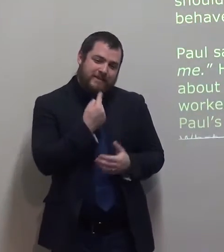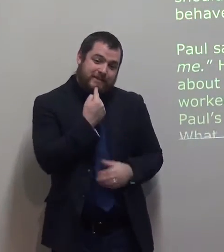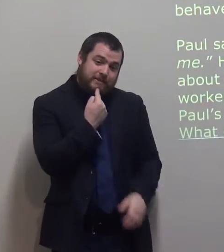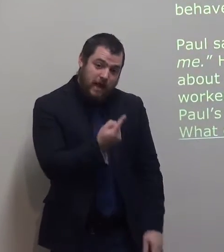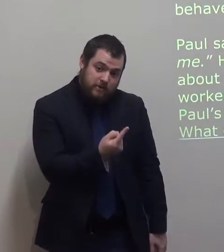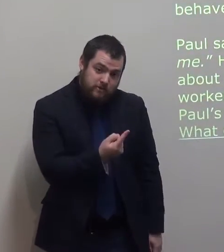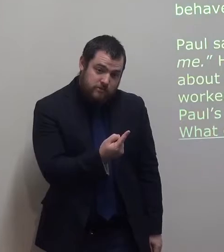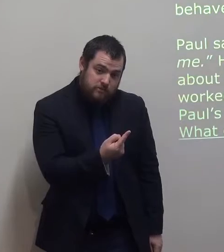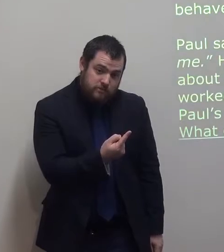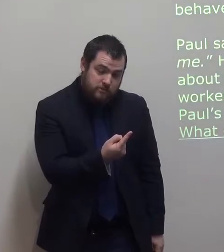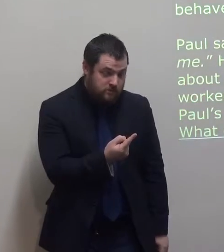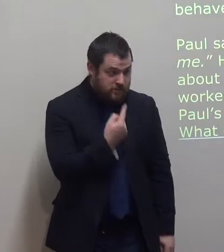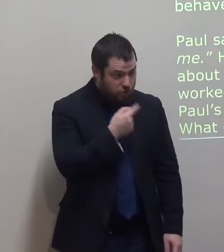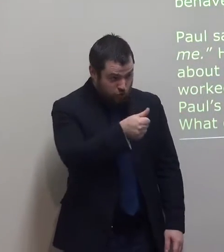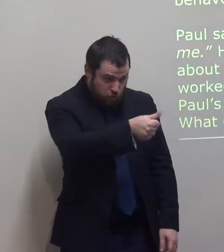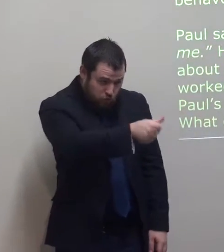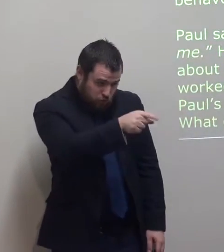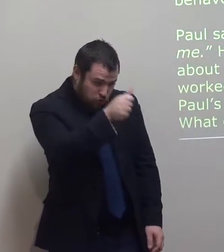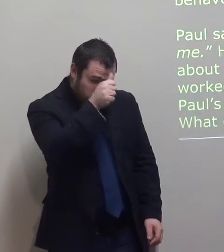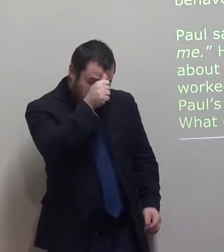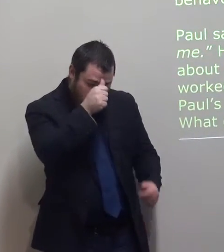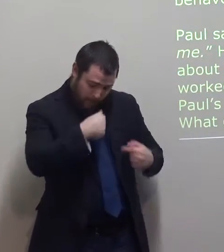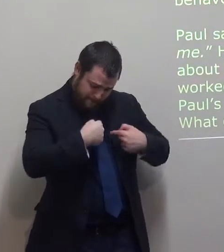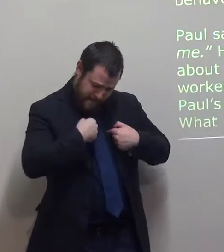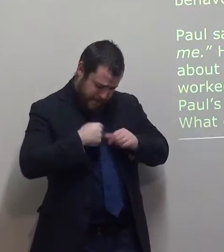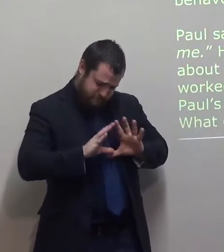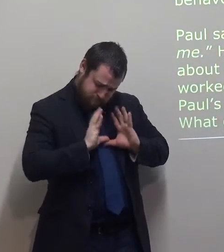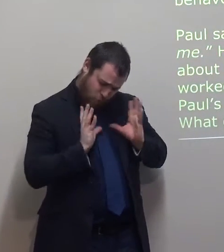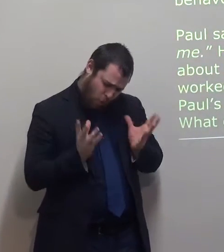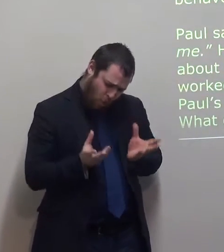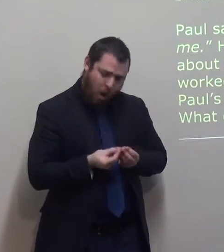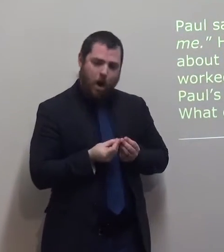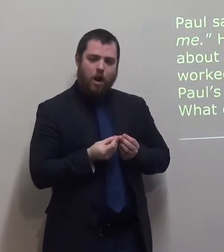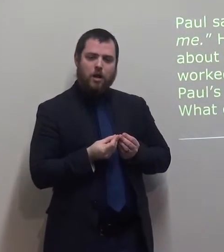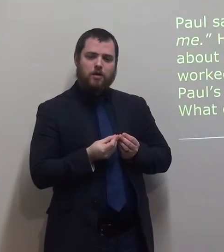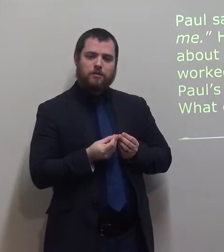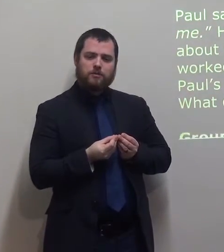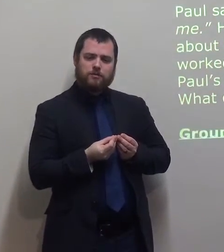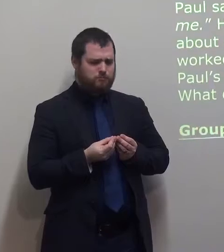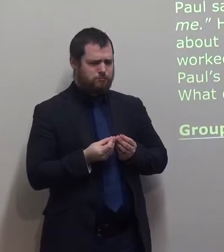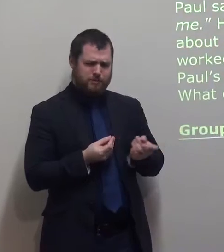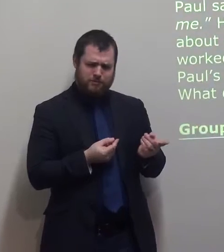quote, you know all about me, you could have it to know all about Paul